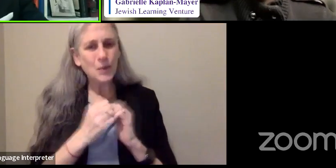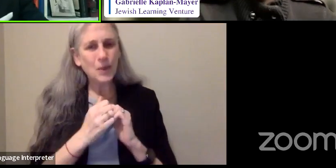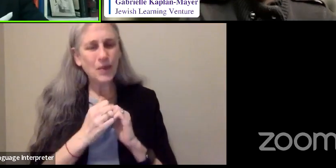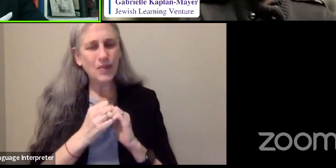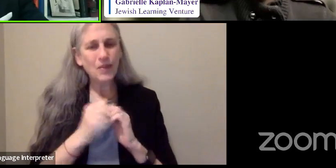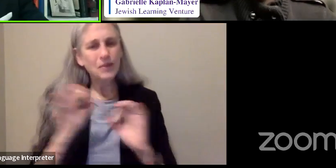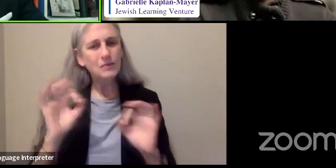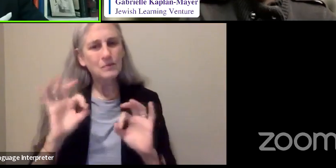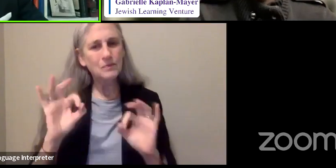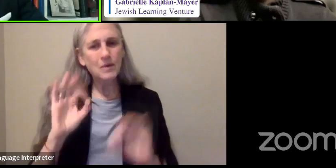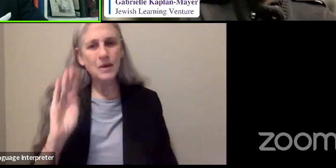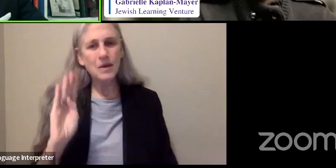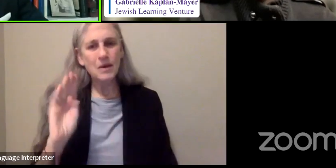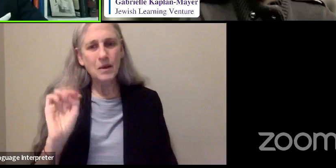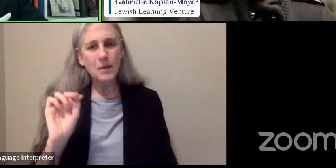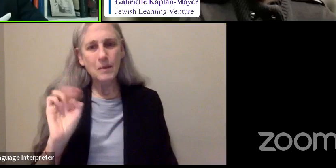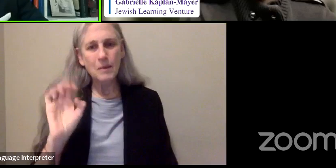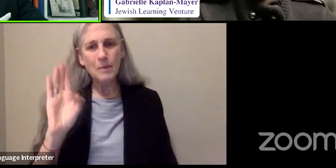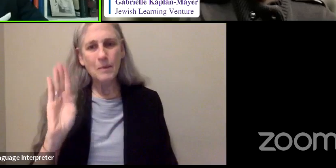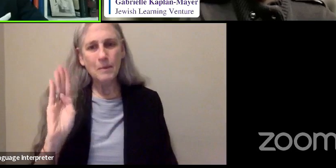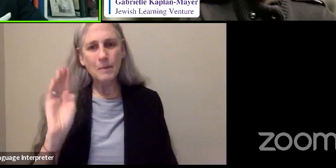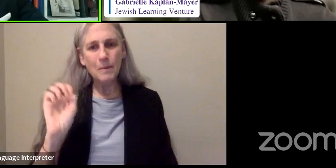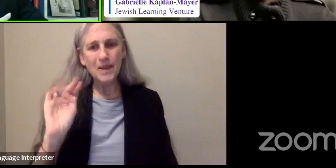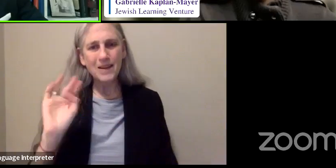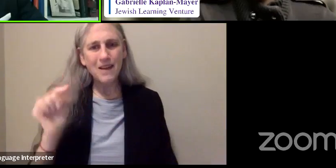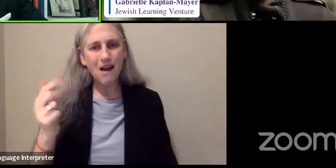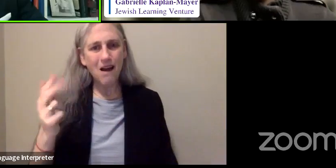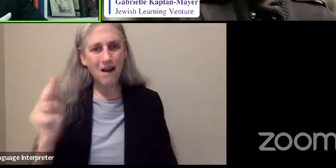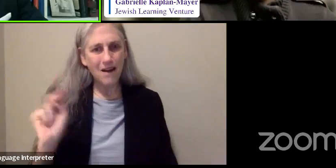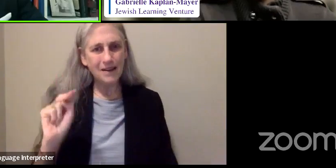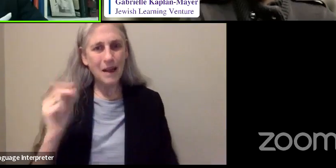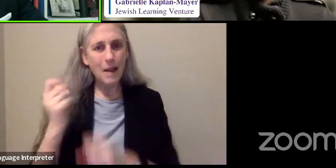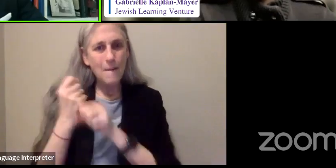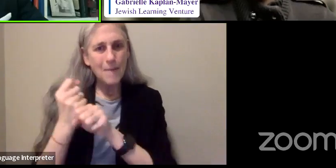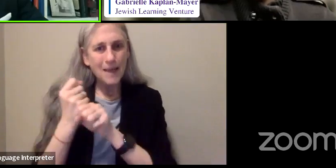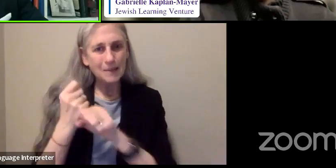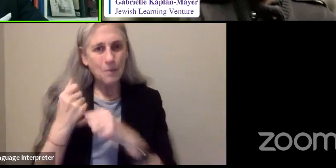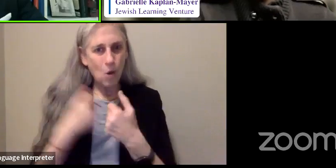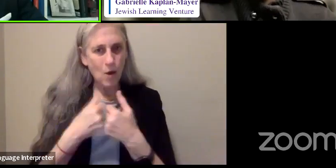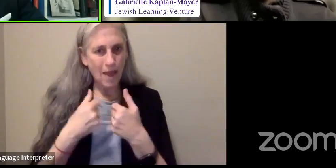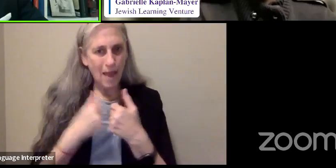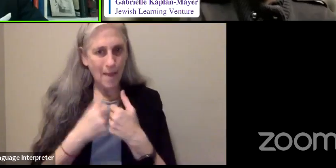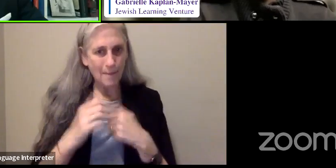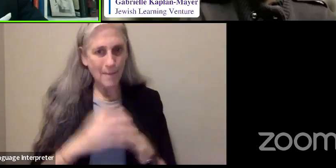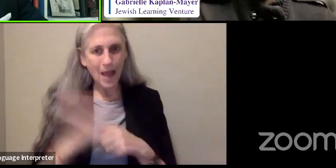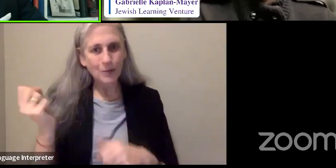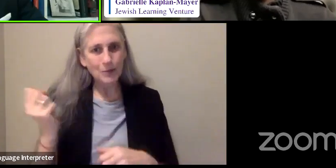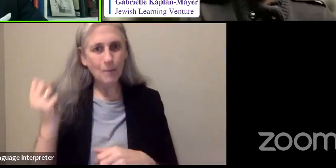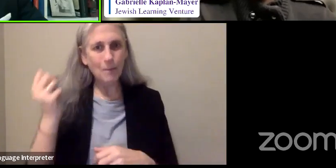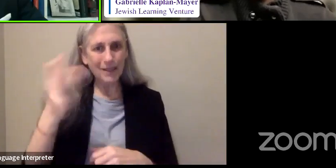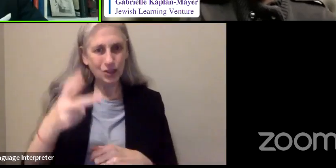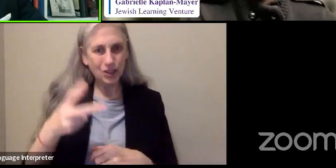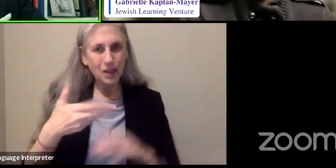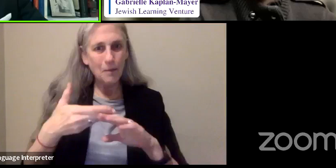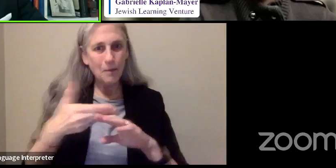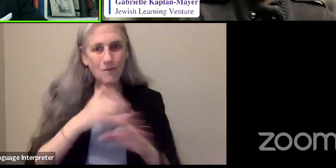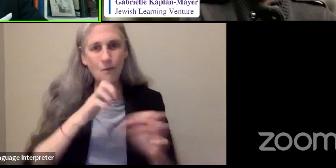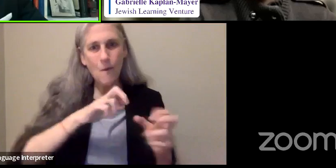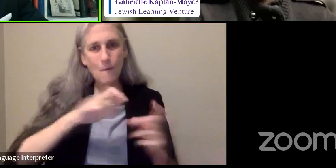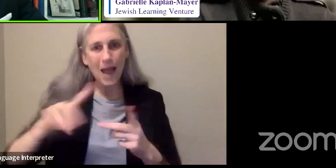baseball game. I was pitching right before I returned from my junior year.